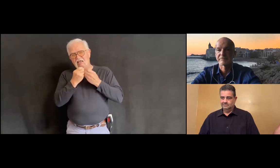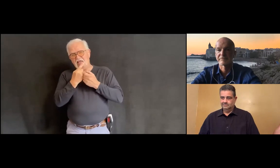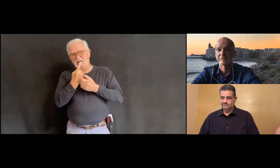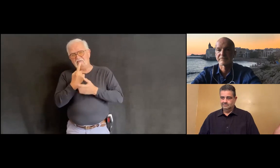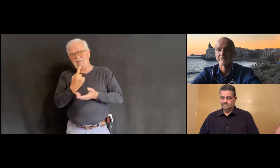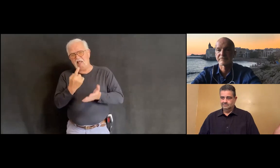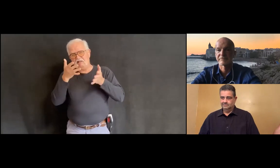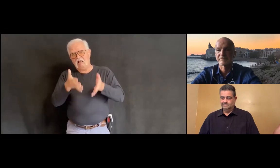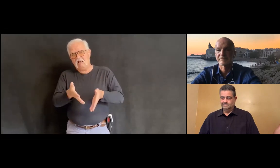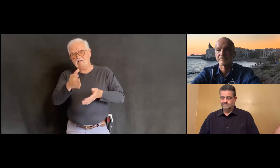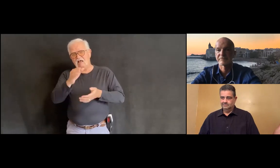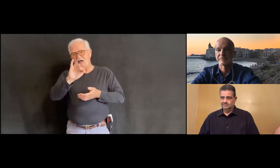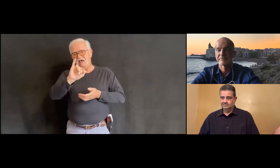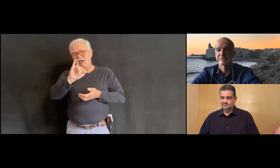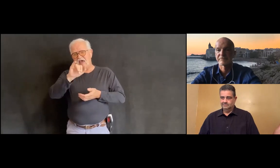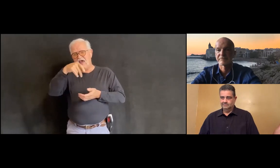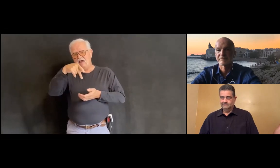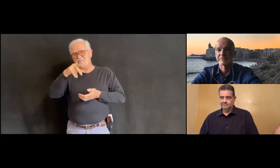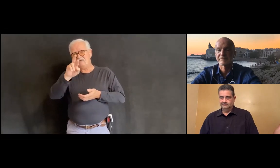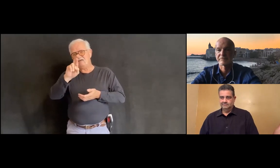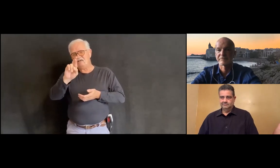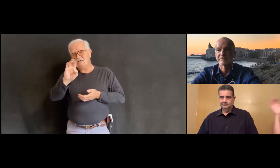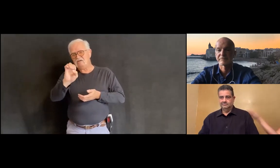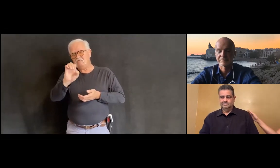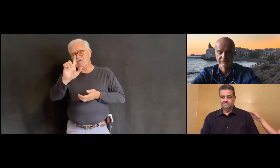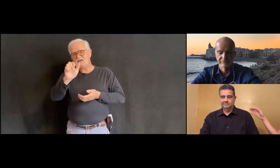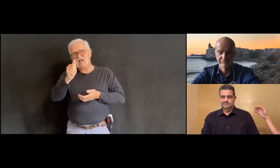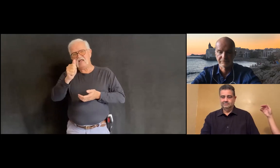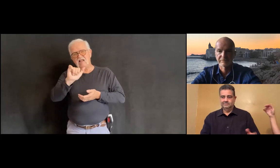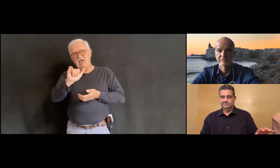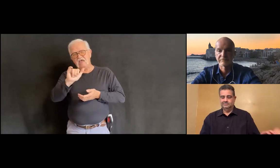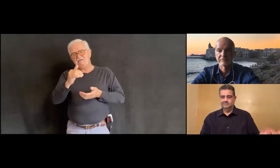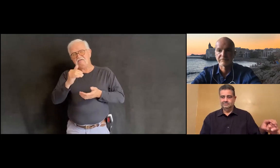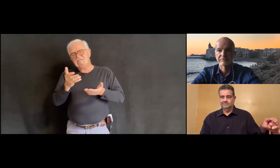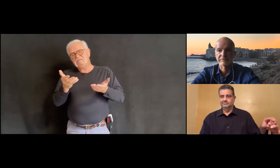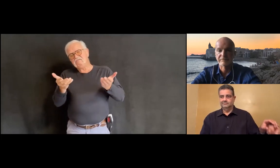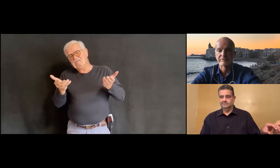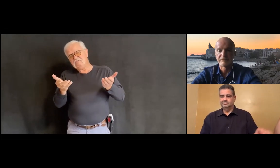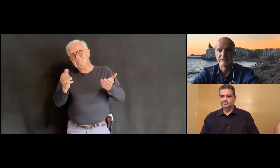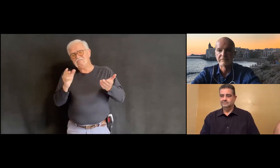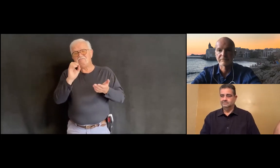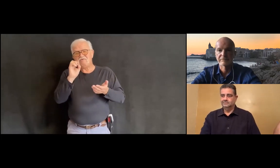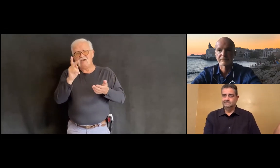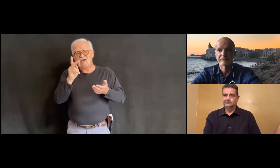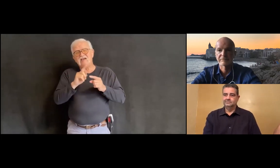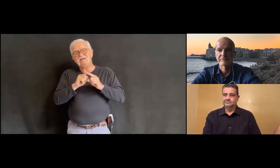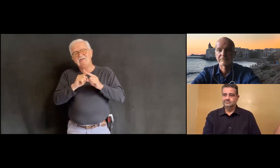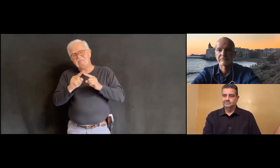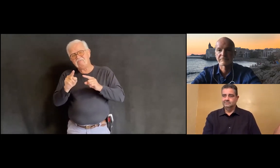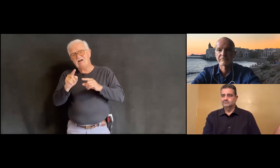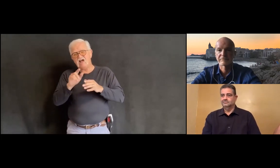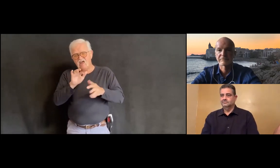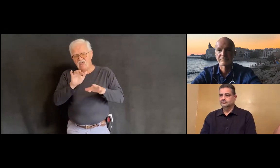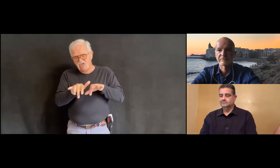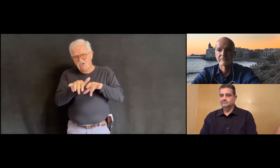I talked about how the resources for desk-clined people had now